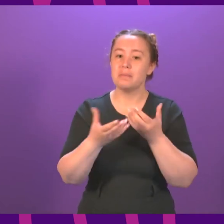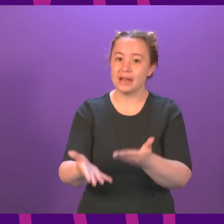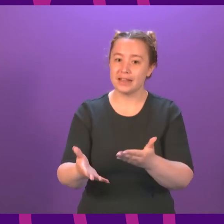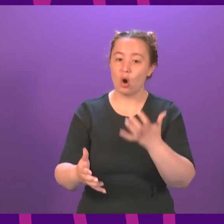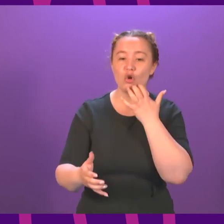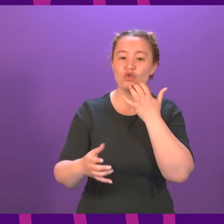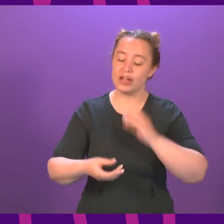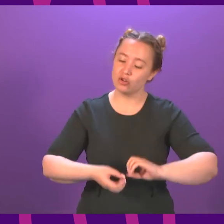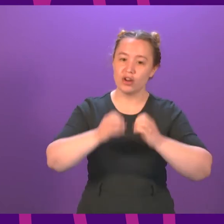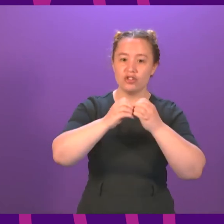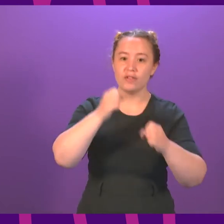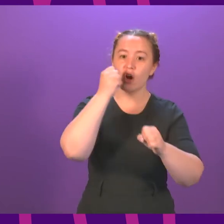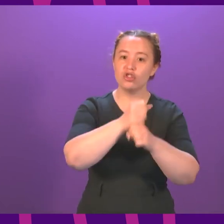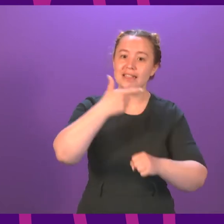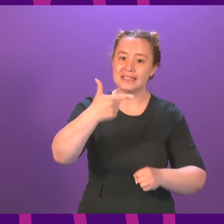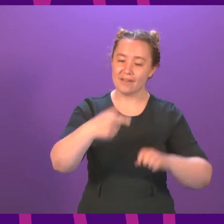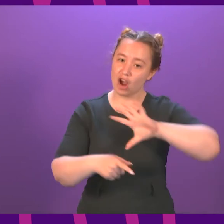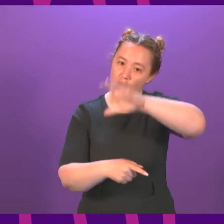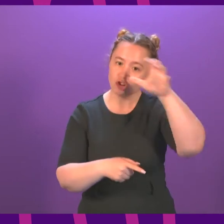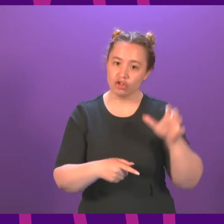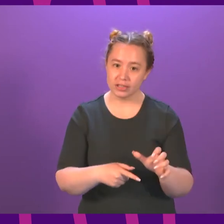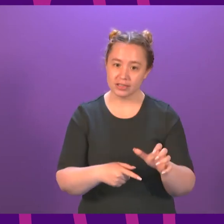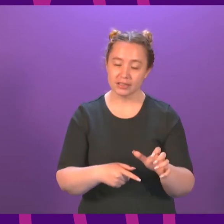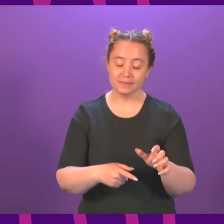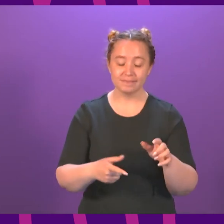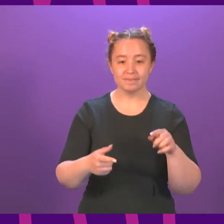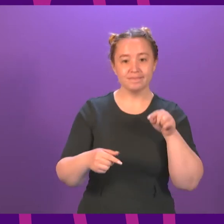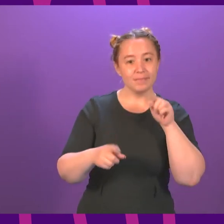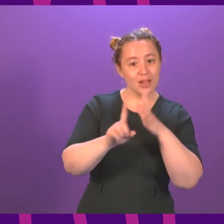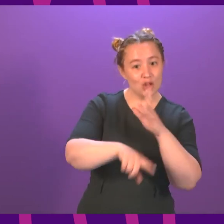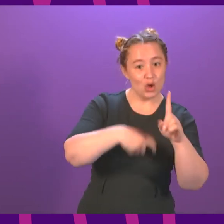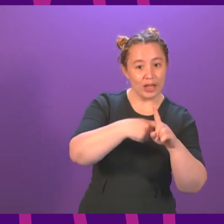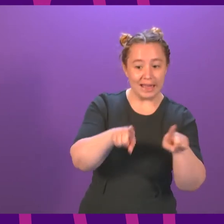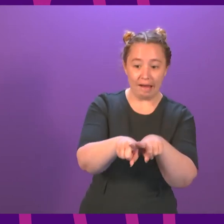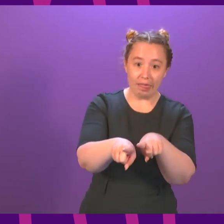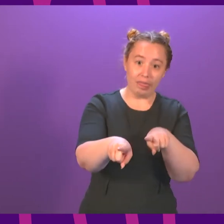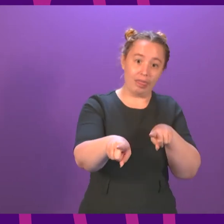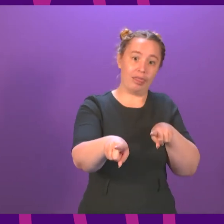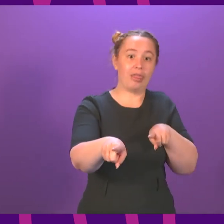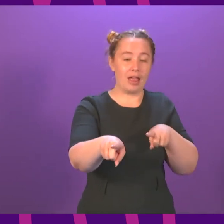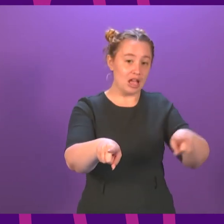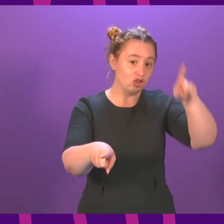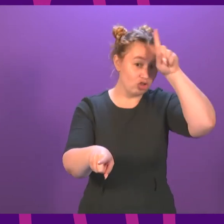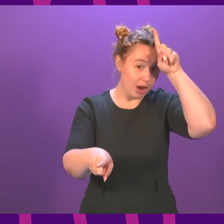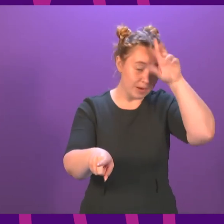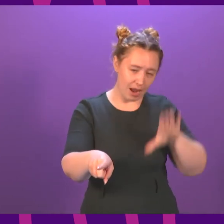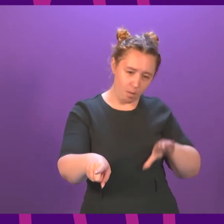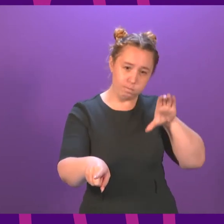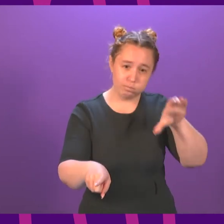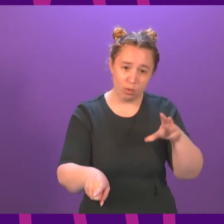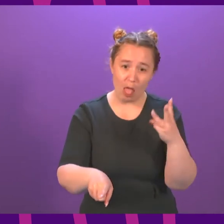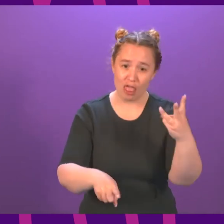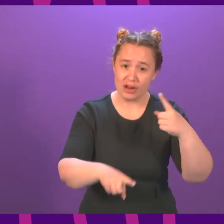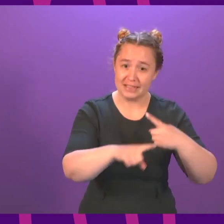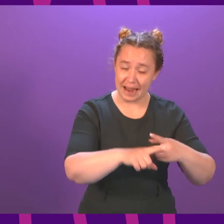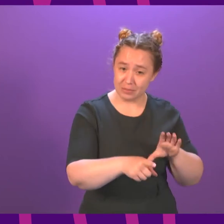creation in the G7 countries. Predictably, the UK is far behind, with Germany investing three times more per